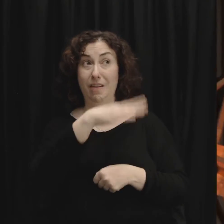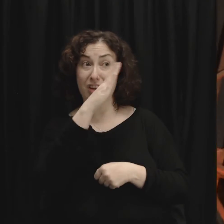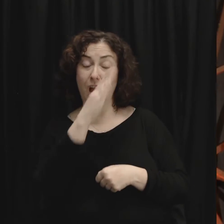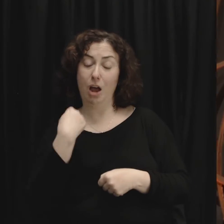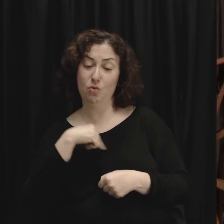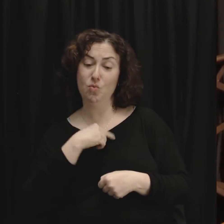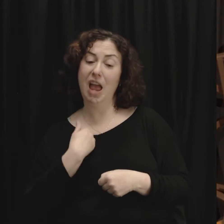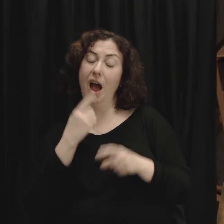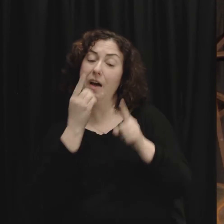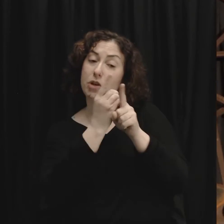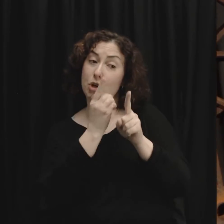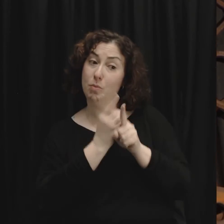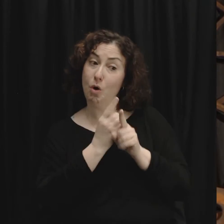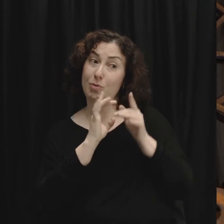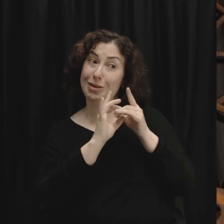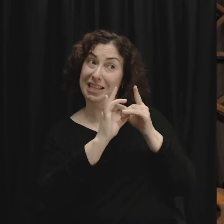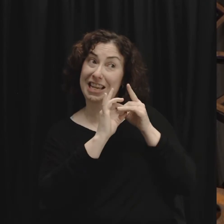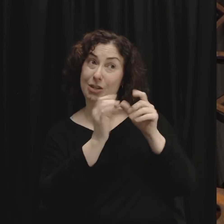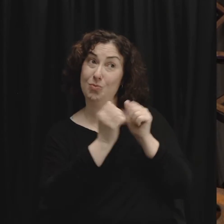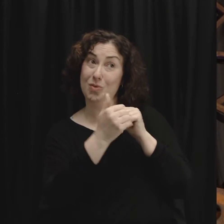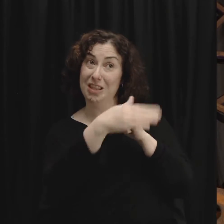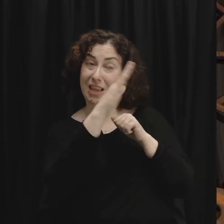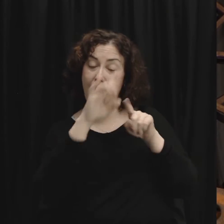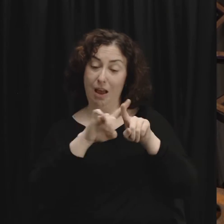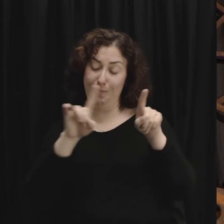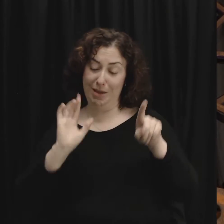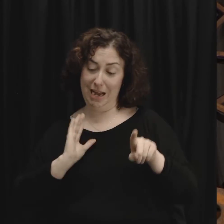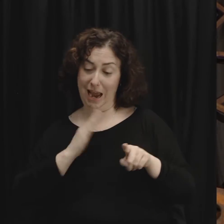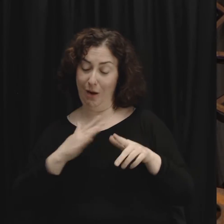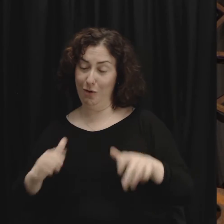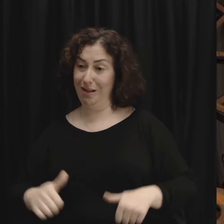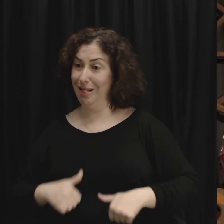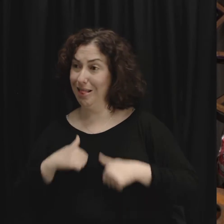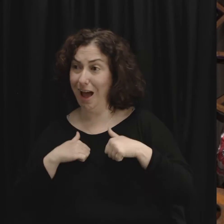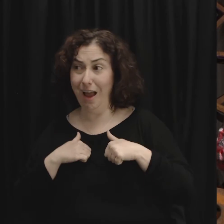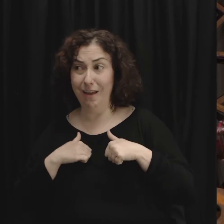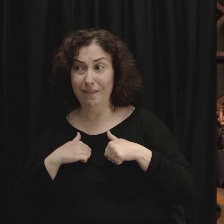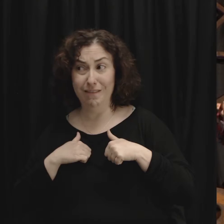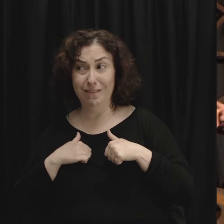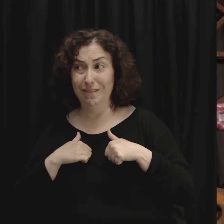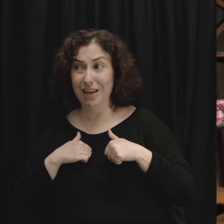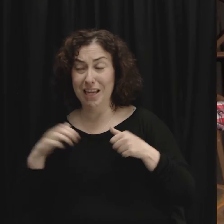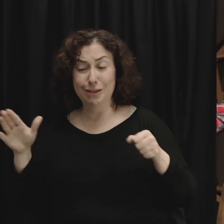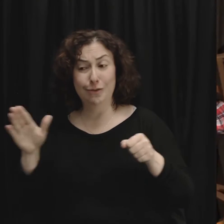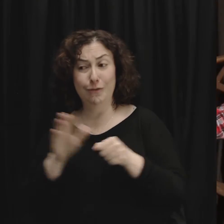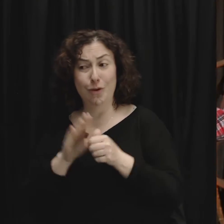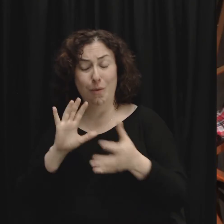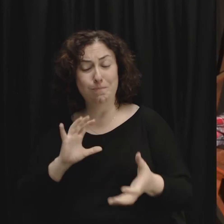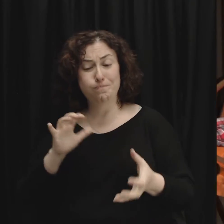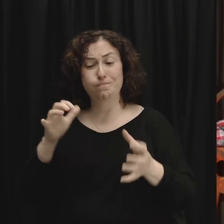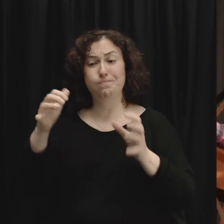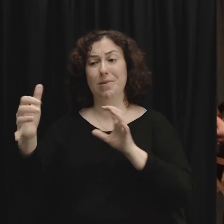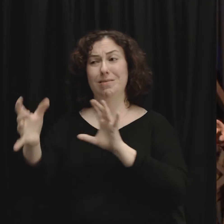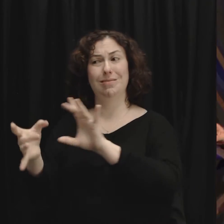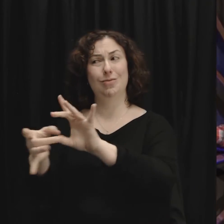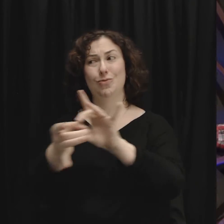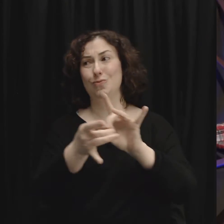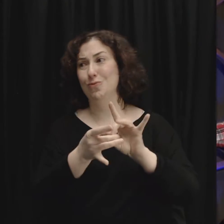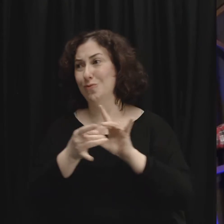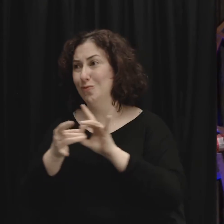lives are full of dysfunctional relationships the world looks at that and goes you're nothing but a hypocrite because it obviously doesn't work